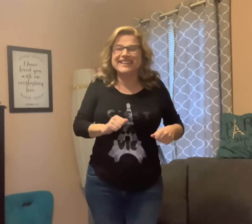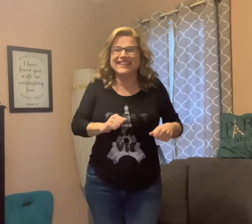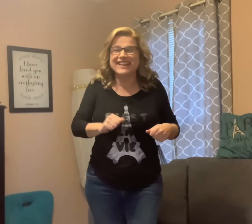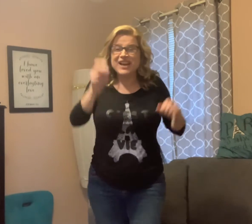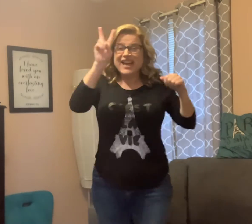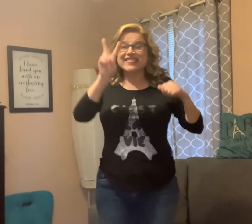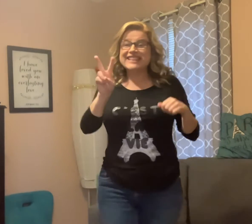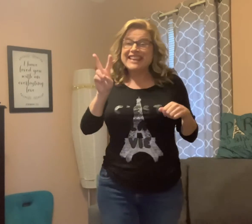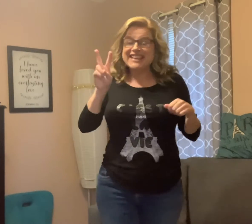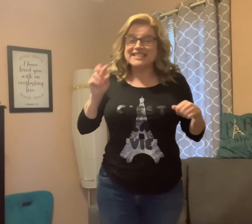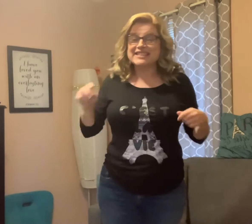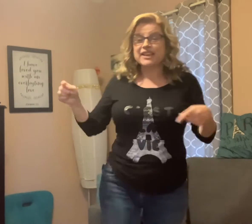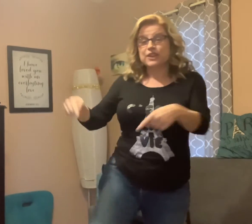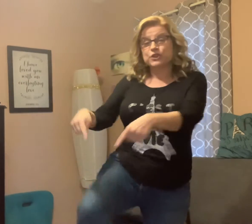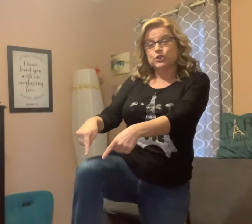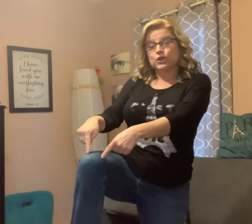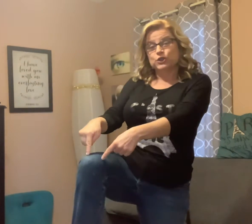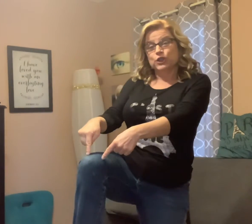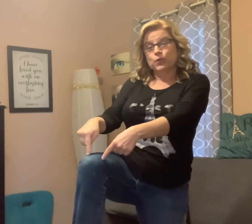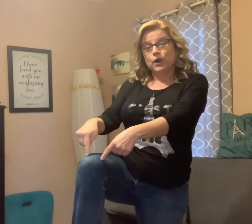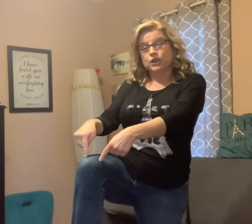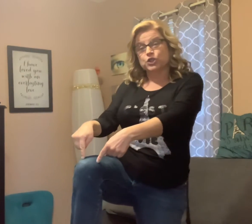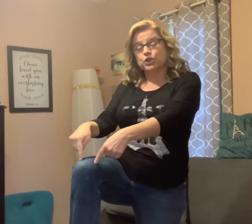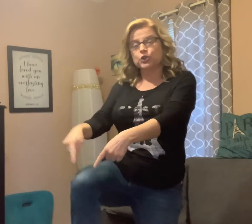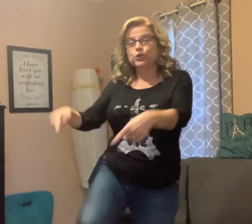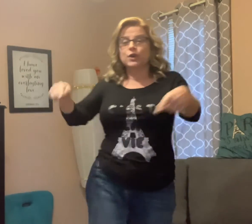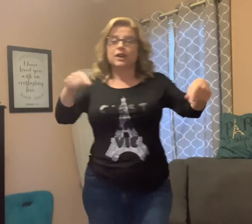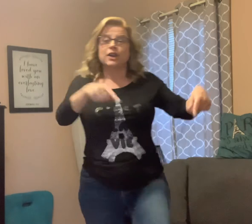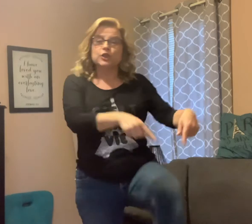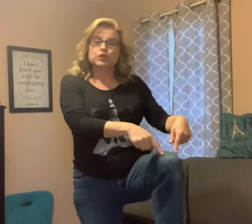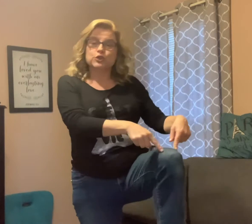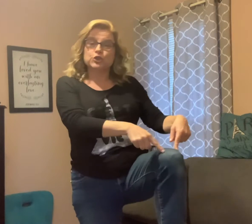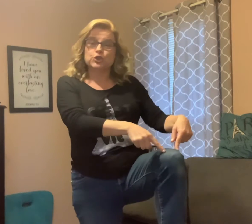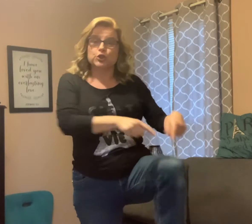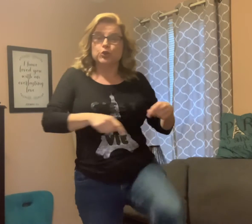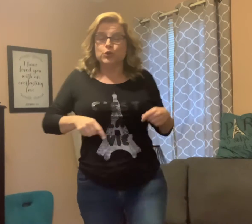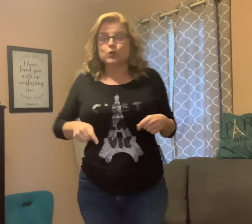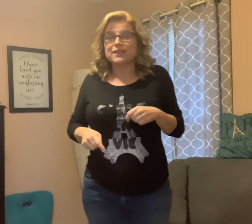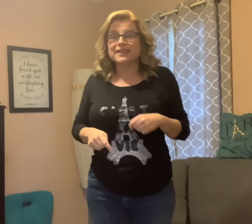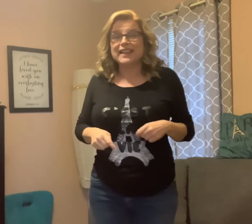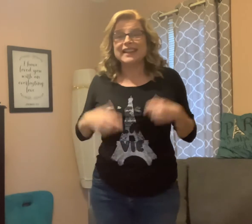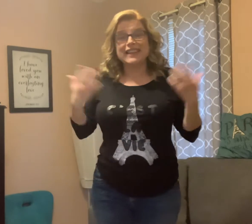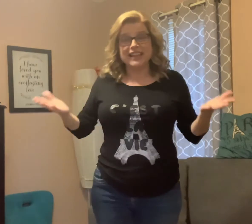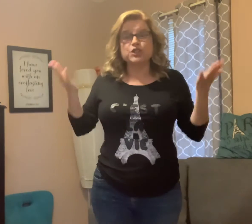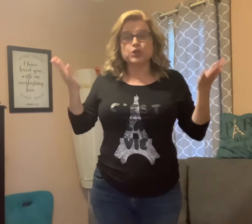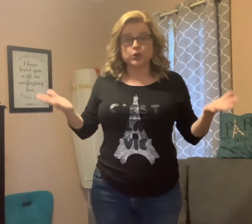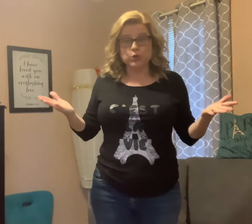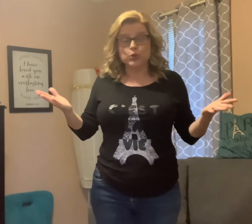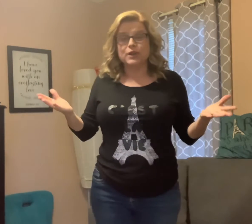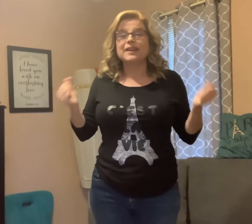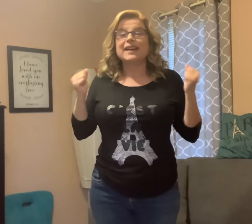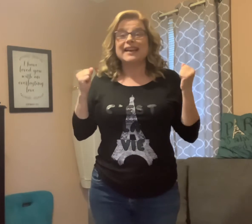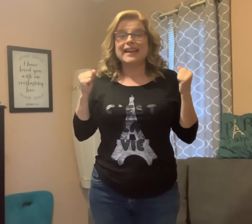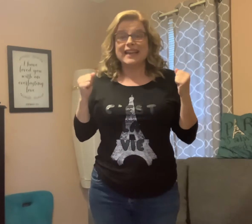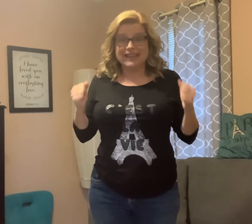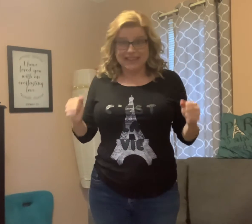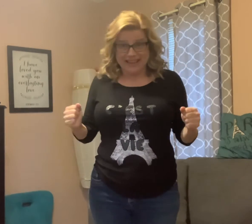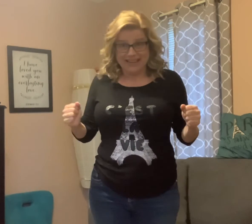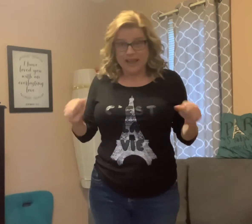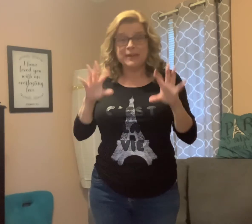Le nez. Un genou. De genou. Les genou. Leg. I mean